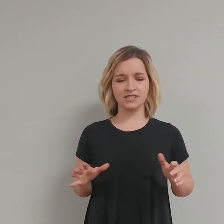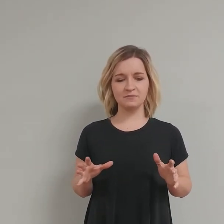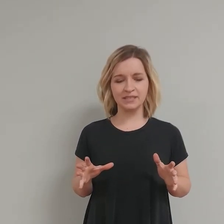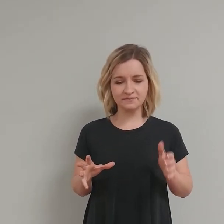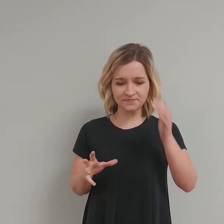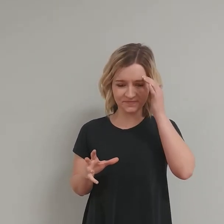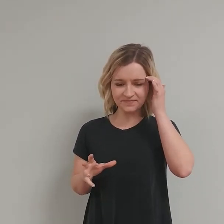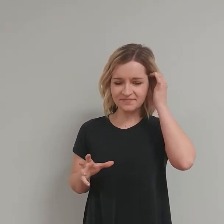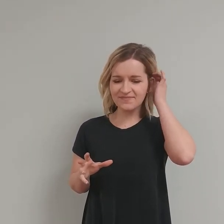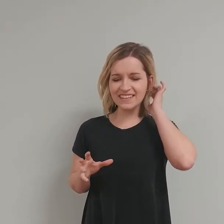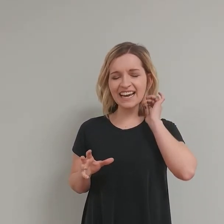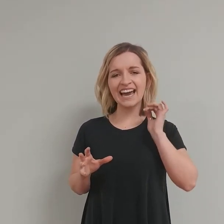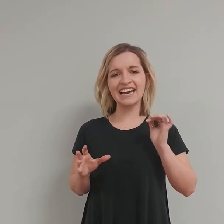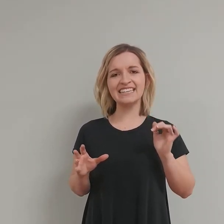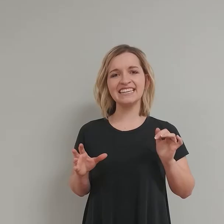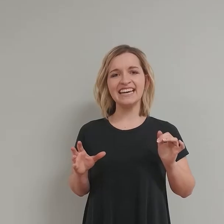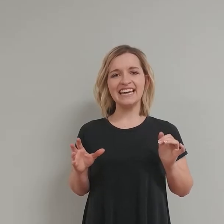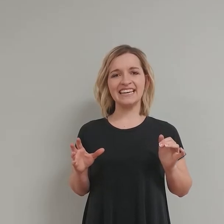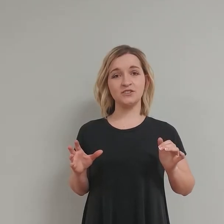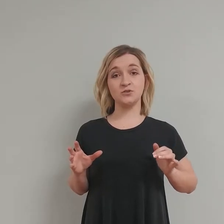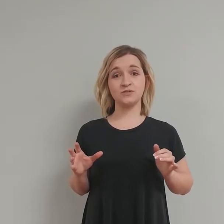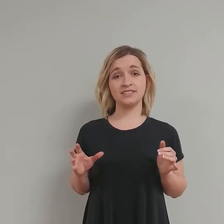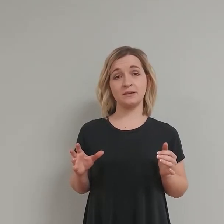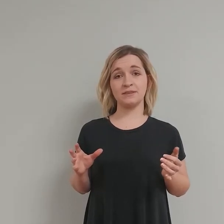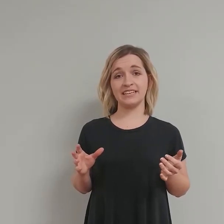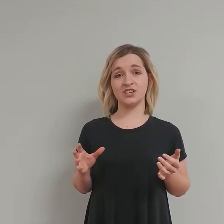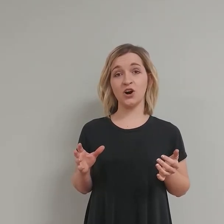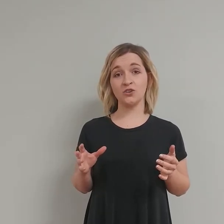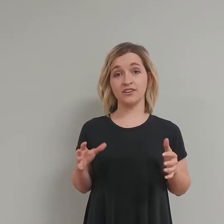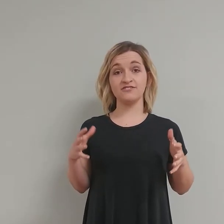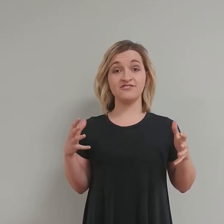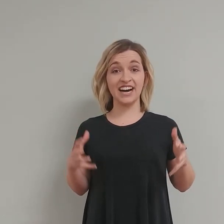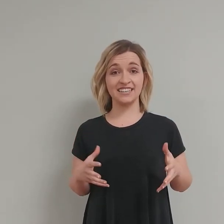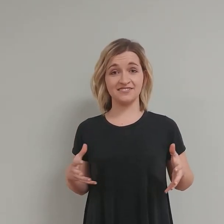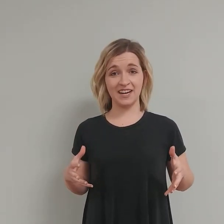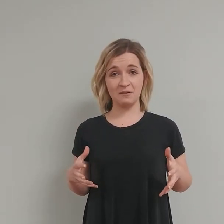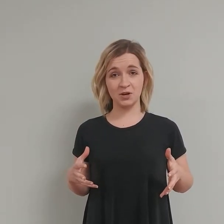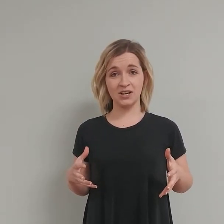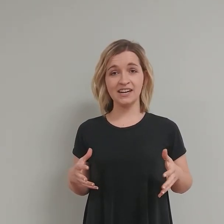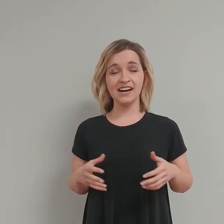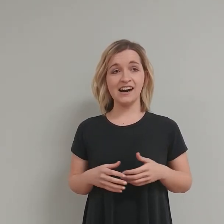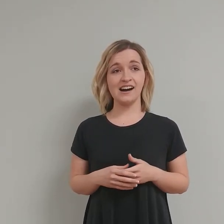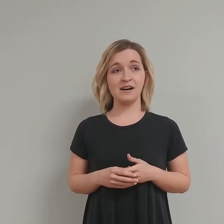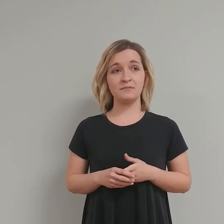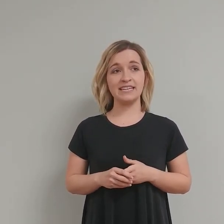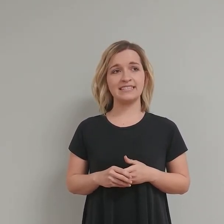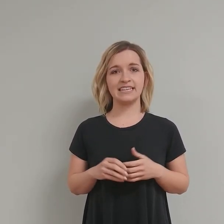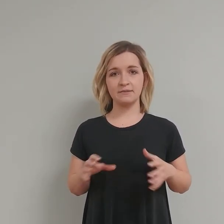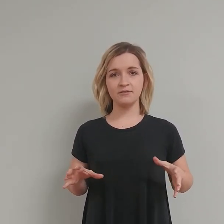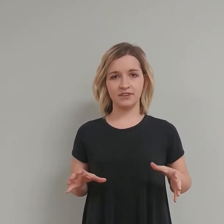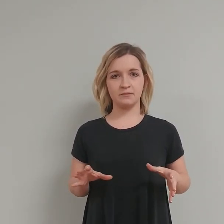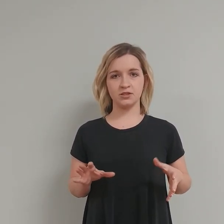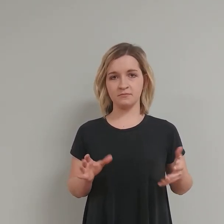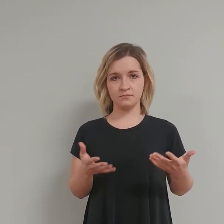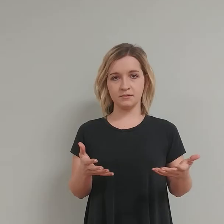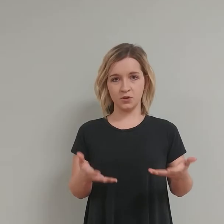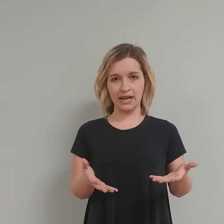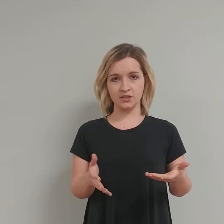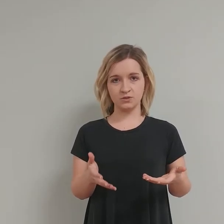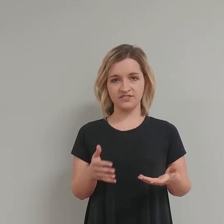recipe, and it used something called Vita Fiber. It's a type of fiber. The brand was